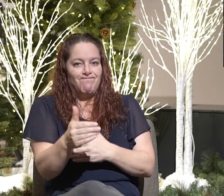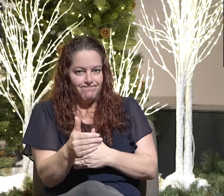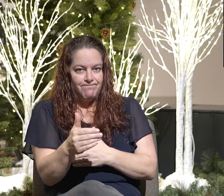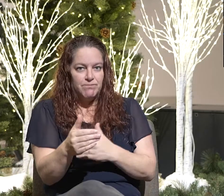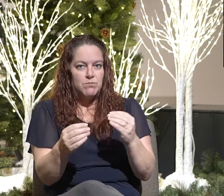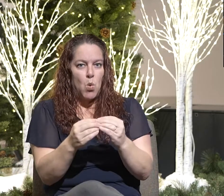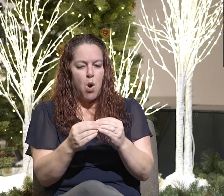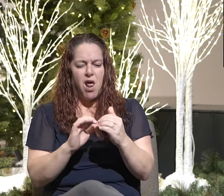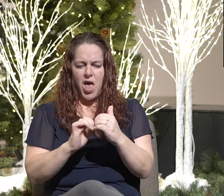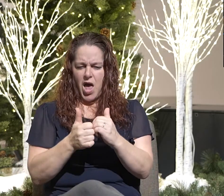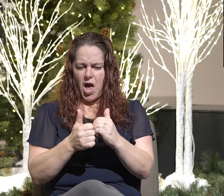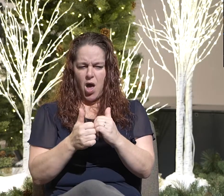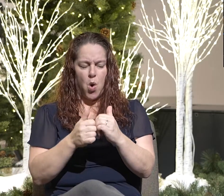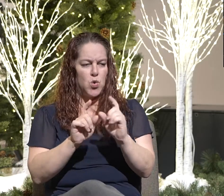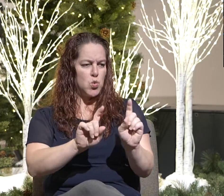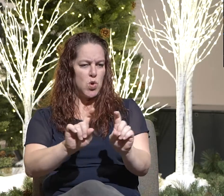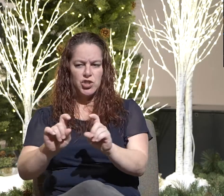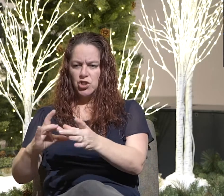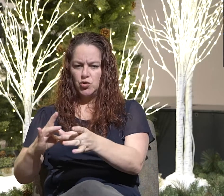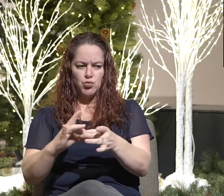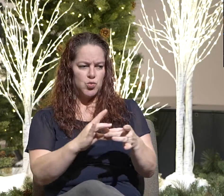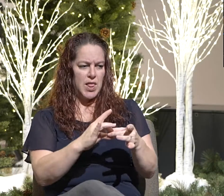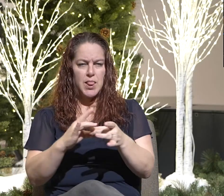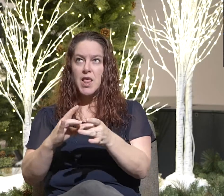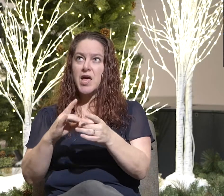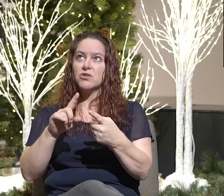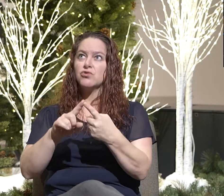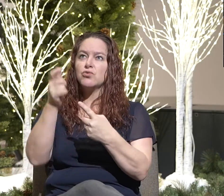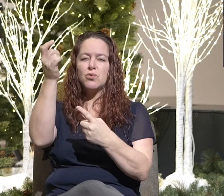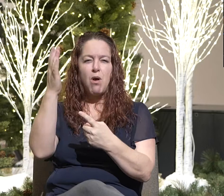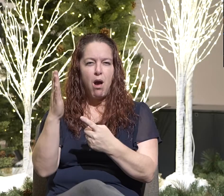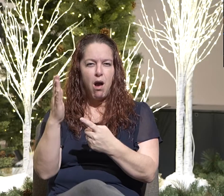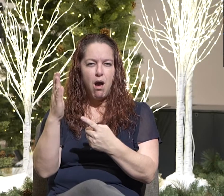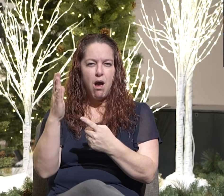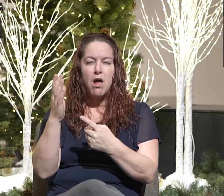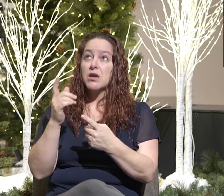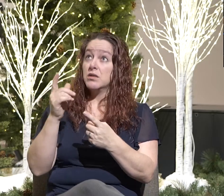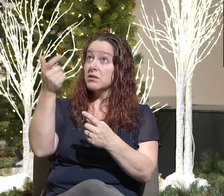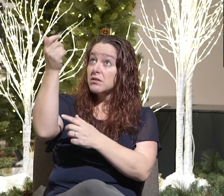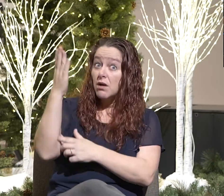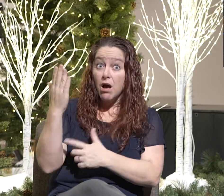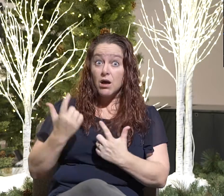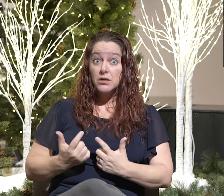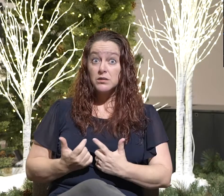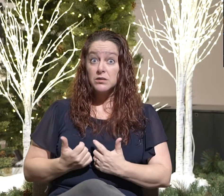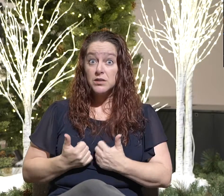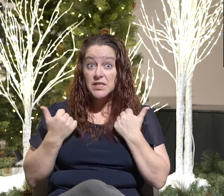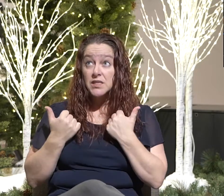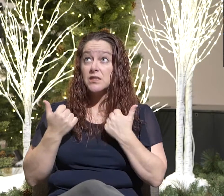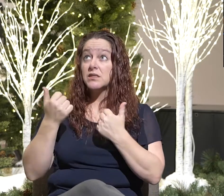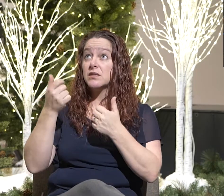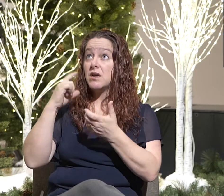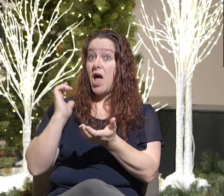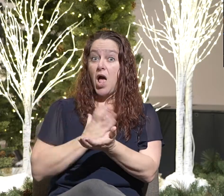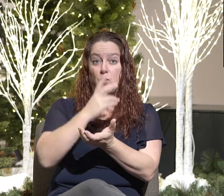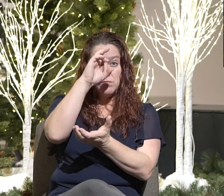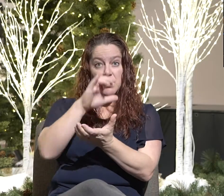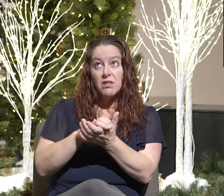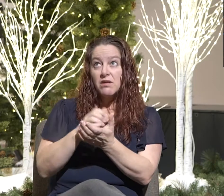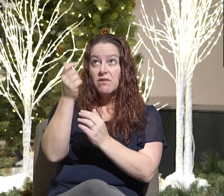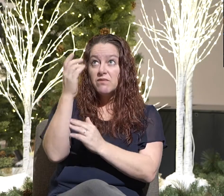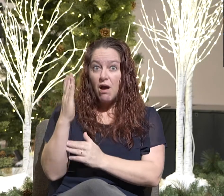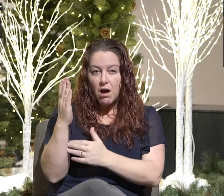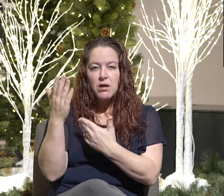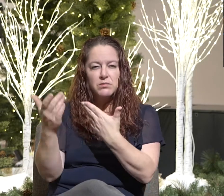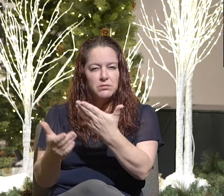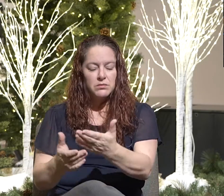do those big questions relate to God, the existence of God, and our belief about God? So a